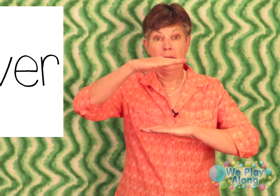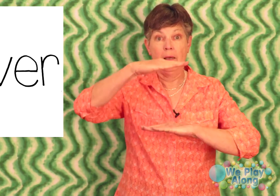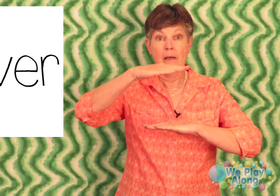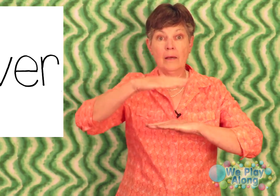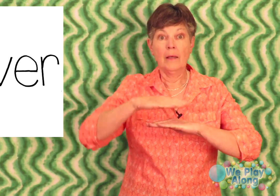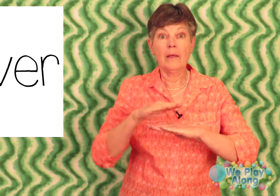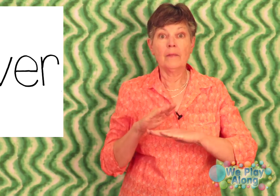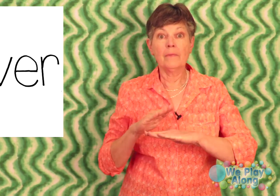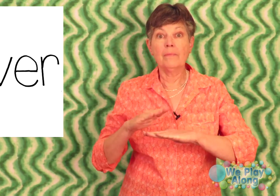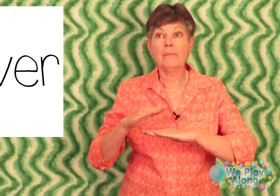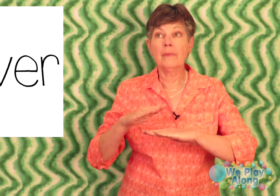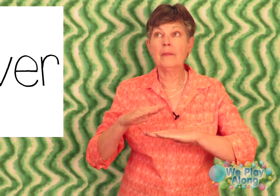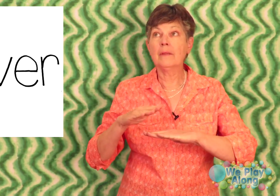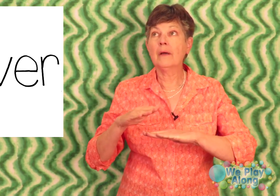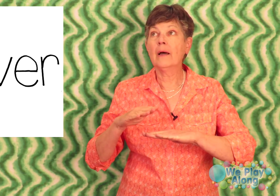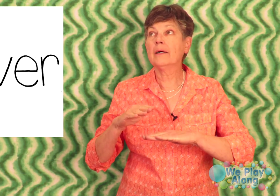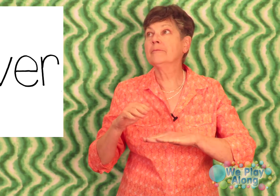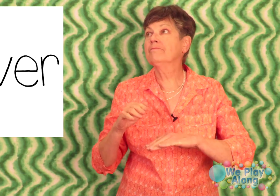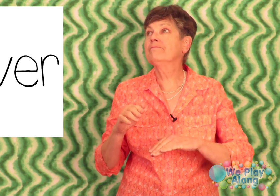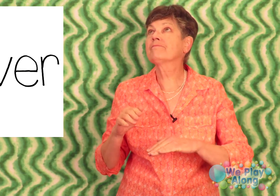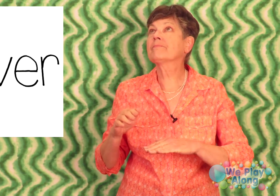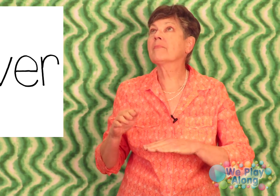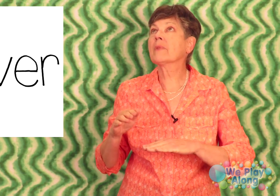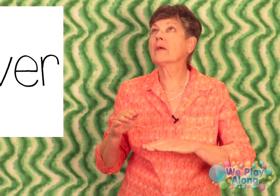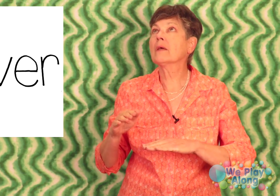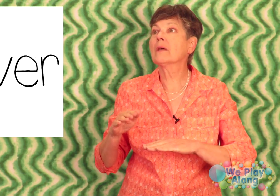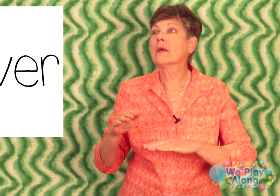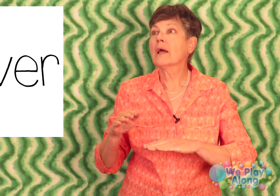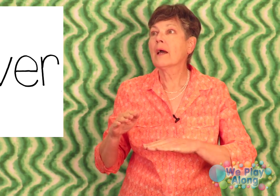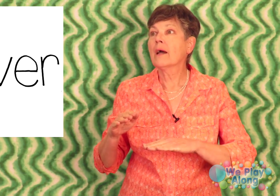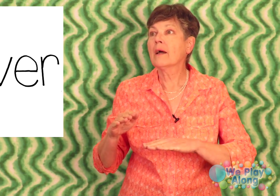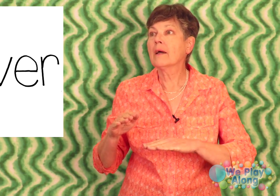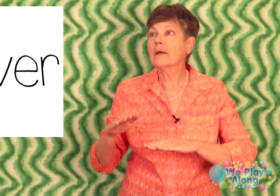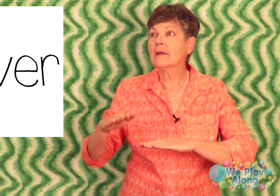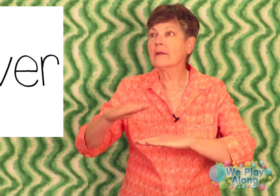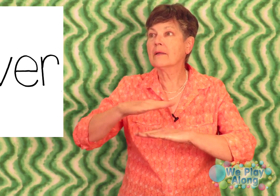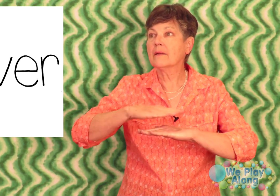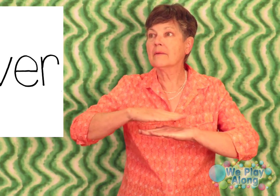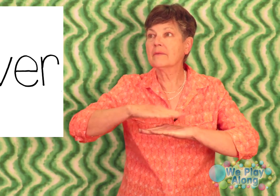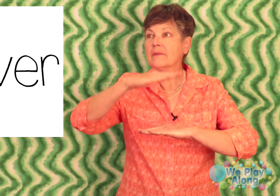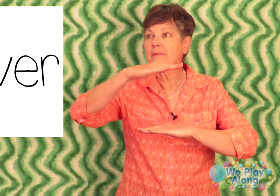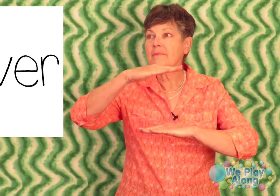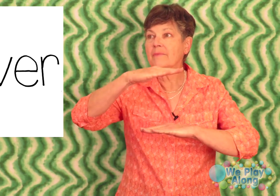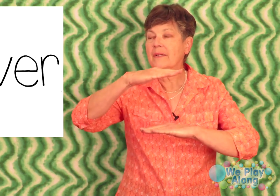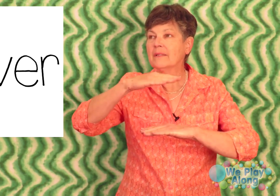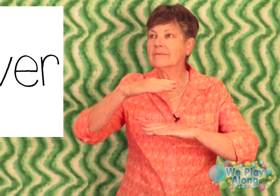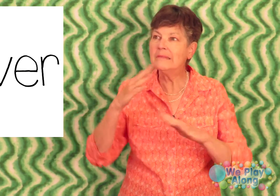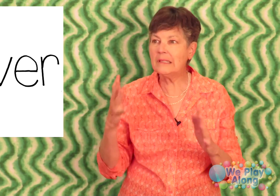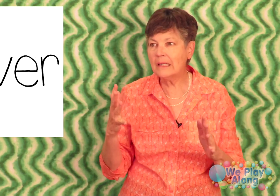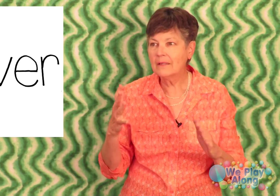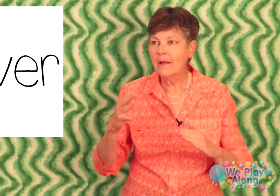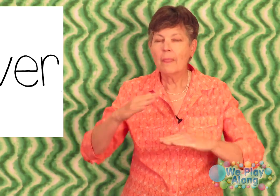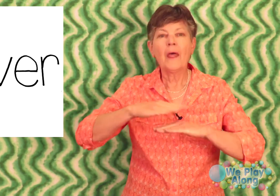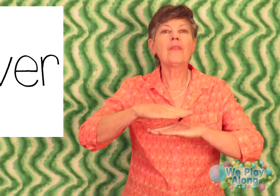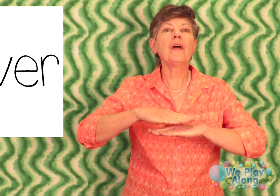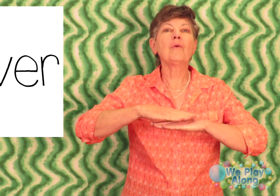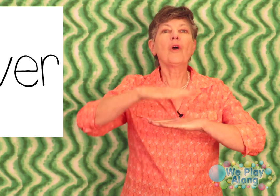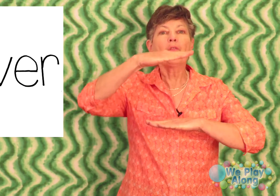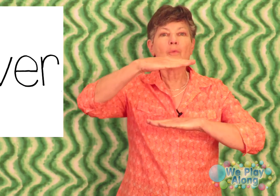the the